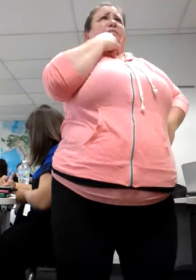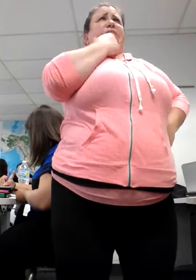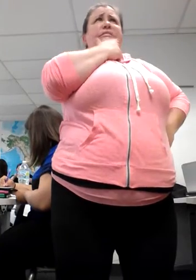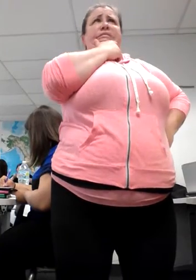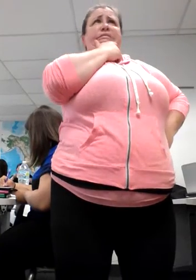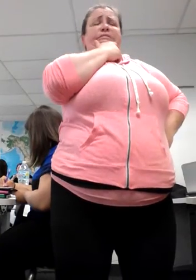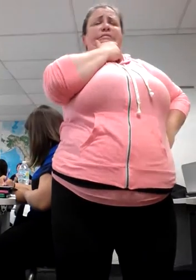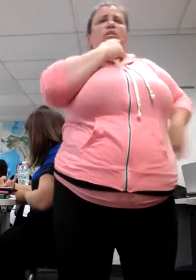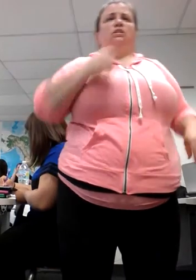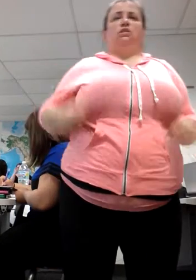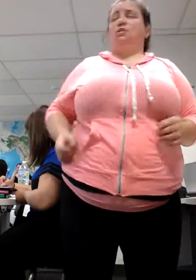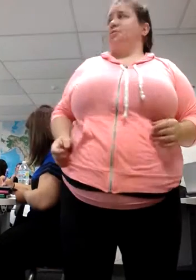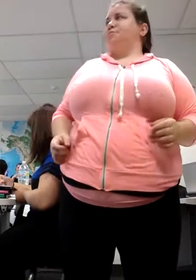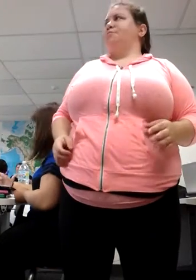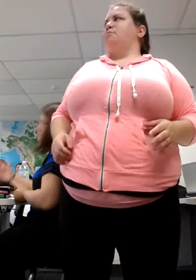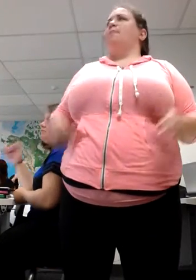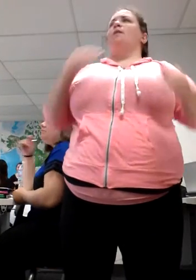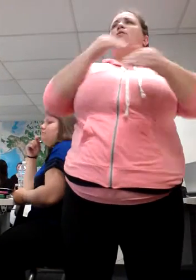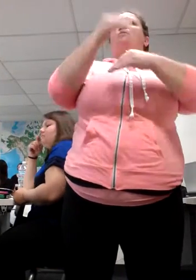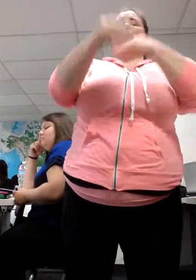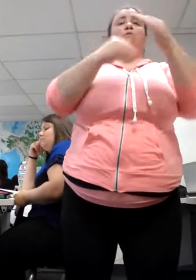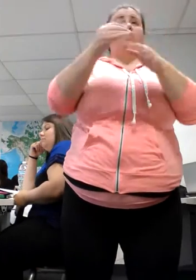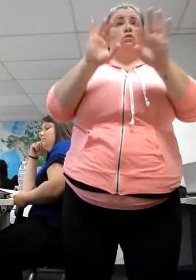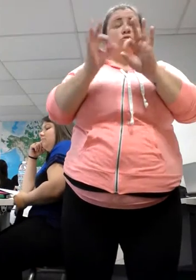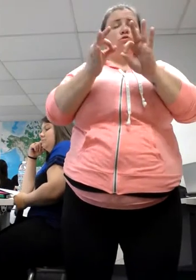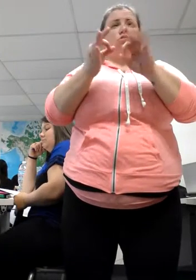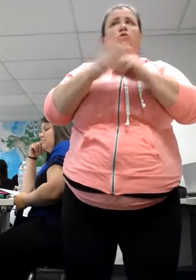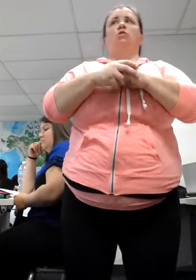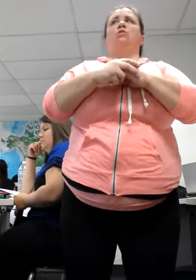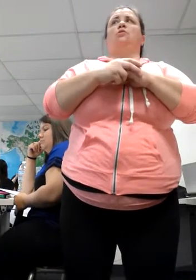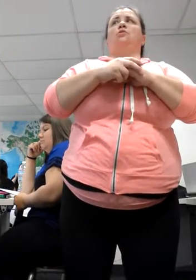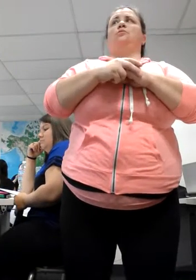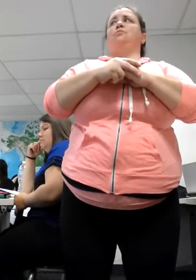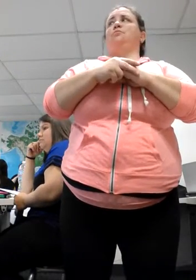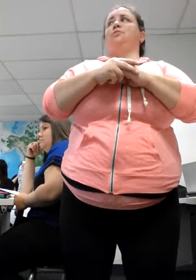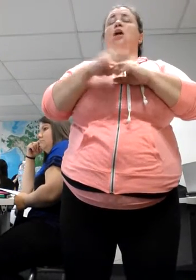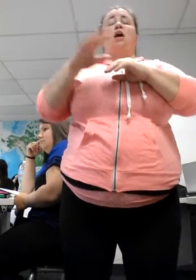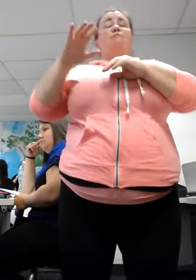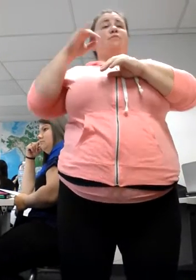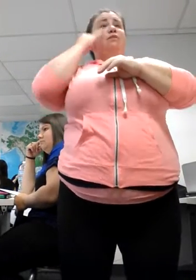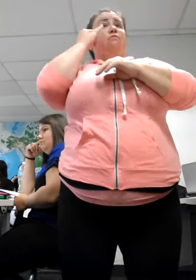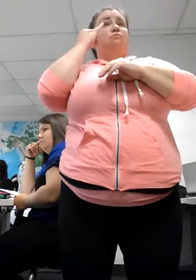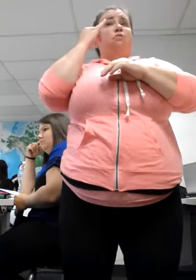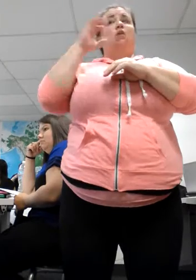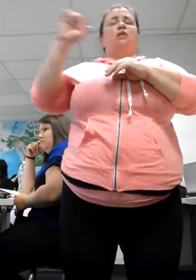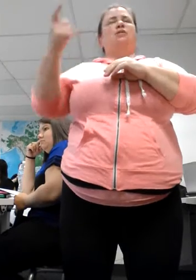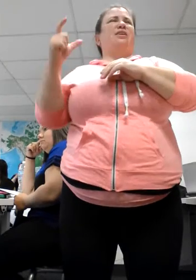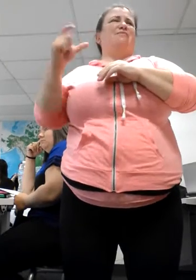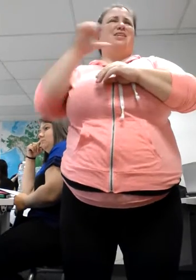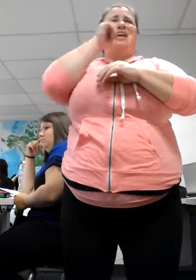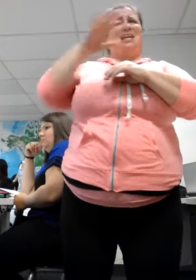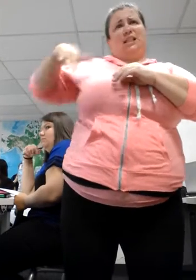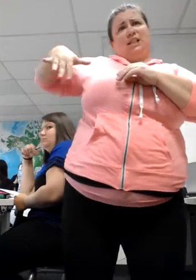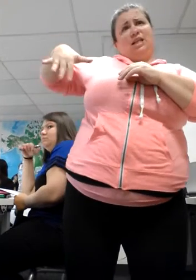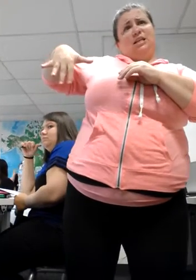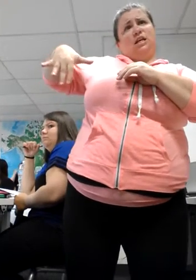of interpreting, we'll talk about it more in consecutive if you haven't had it yet. The process of interpreting is